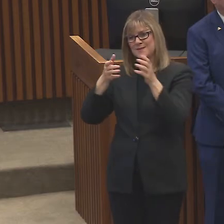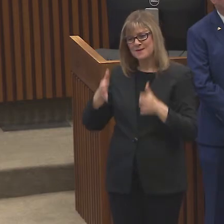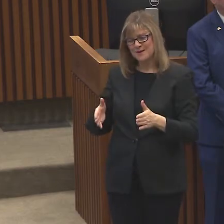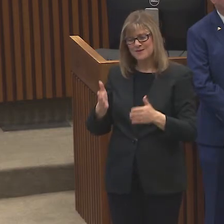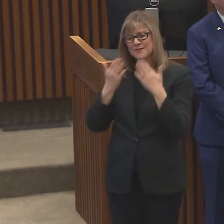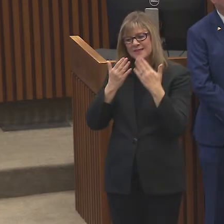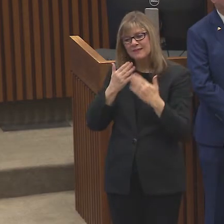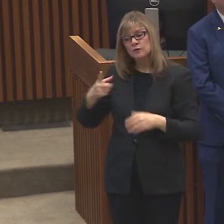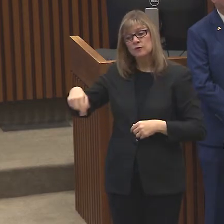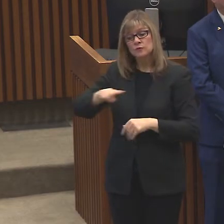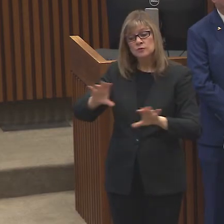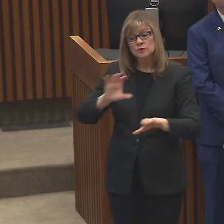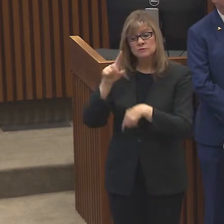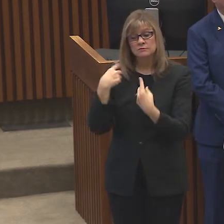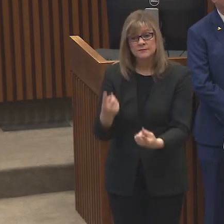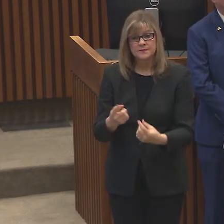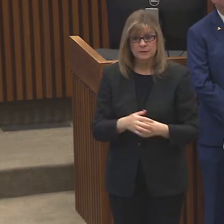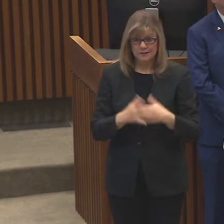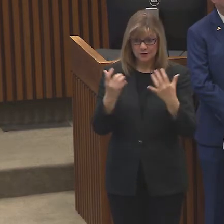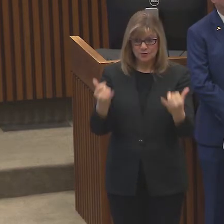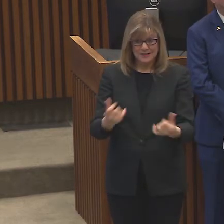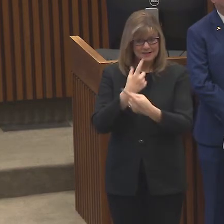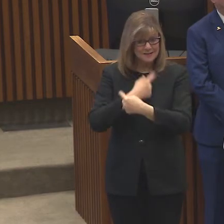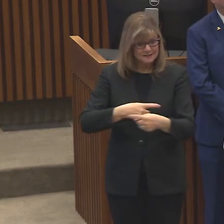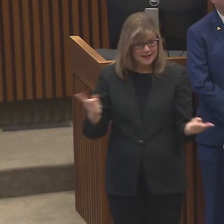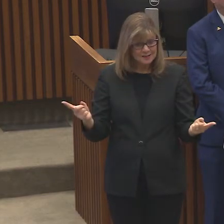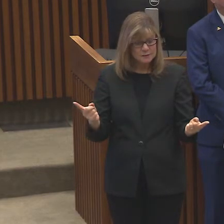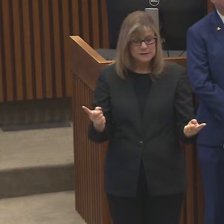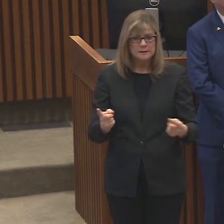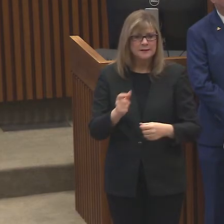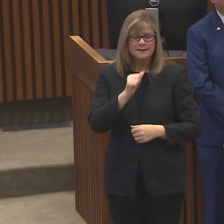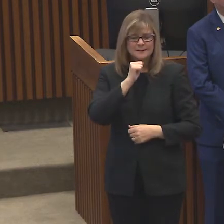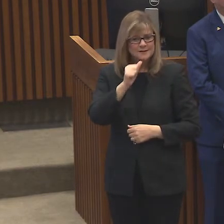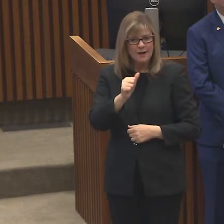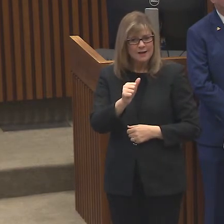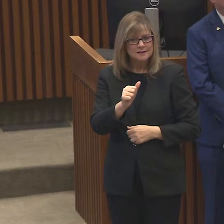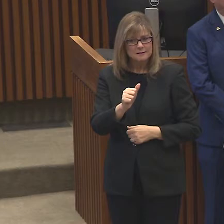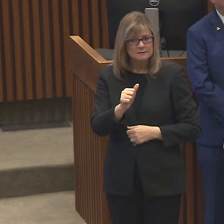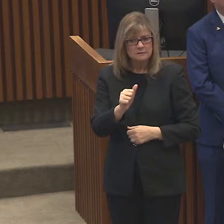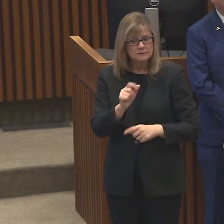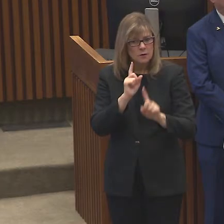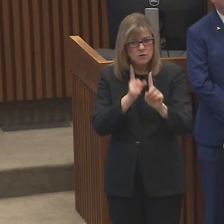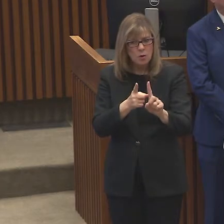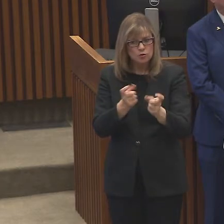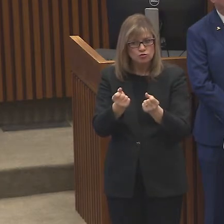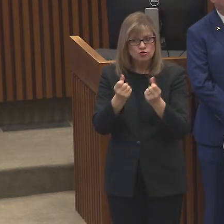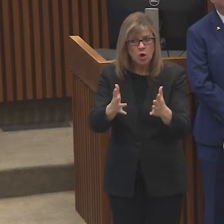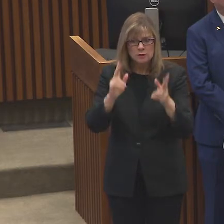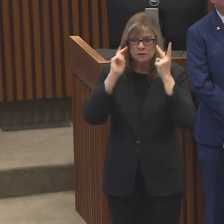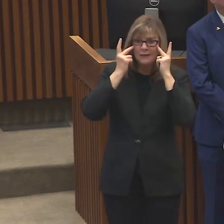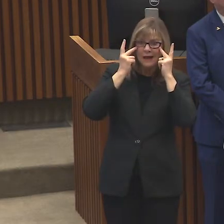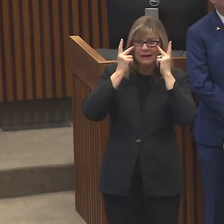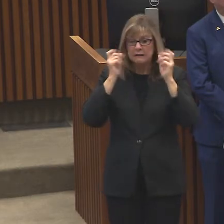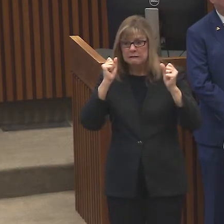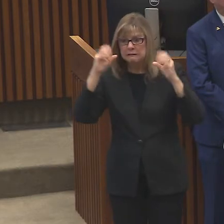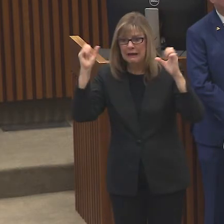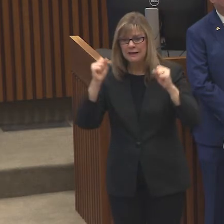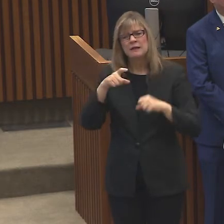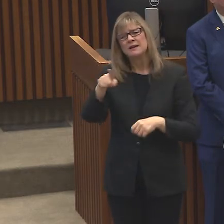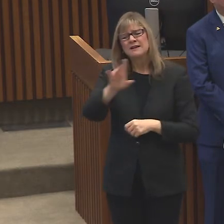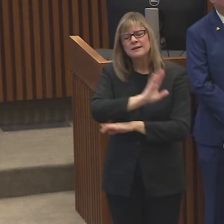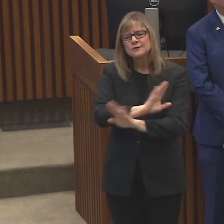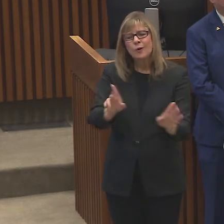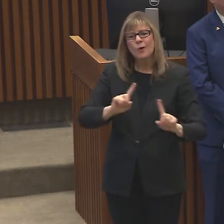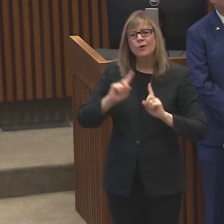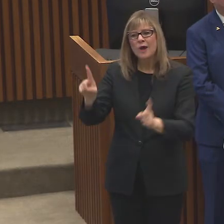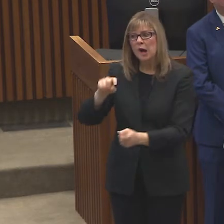you're doing on that. Today's announcement is not meant to be an alarmist or to cause panic. Don't go panic shopping. There's